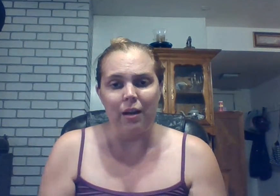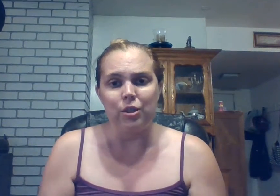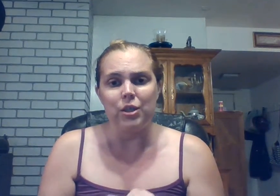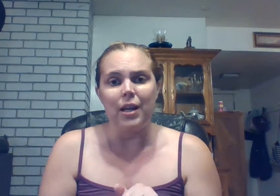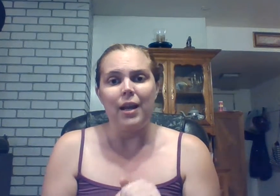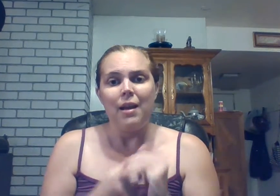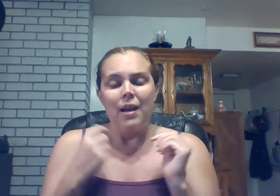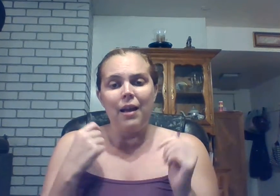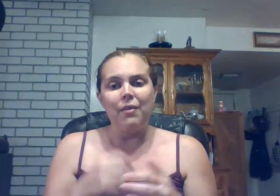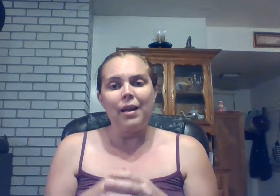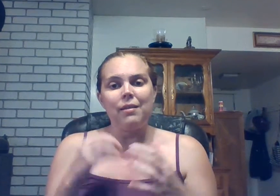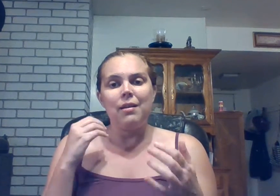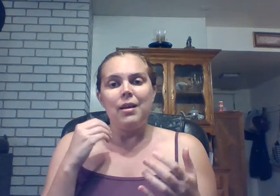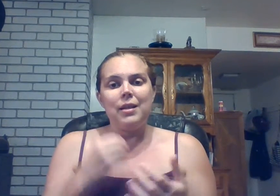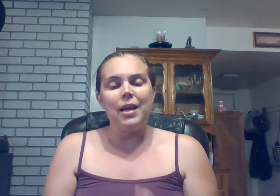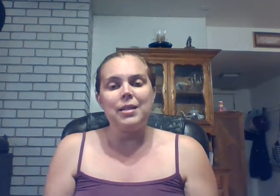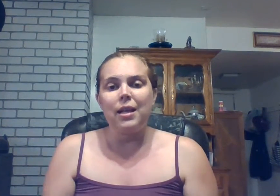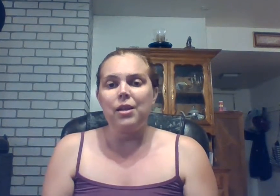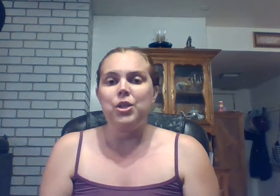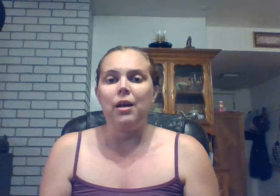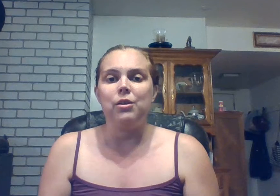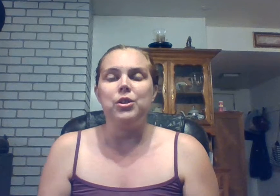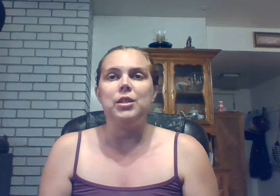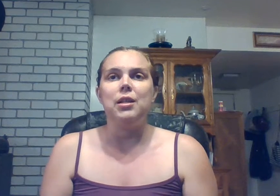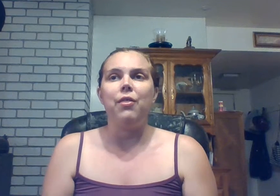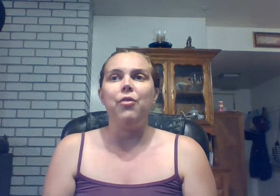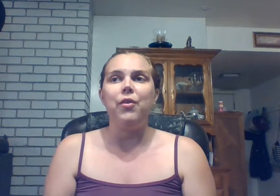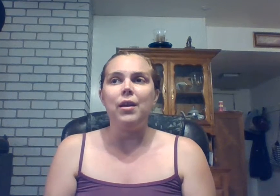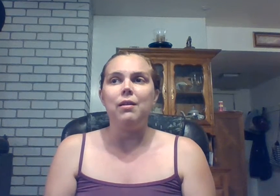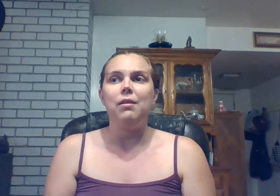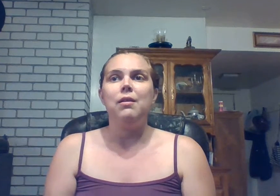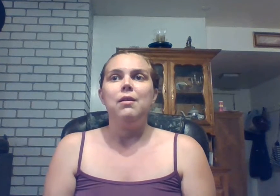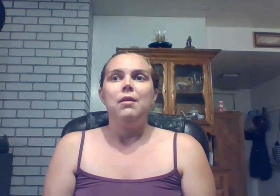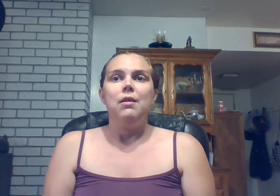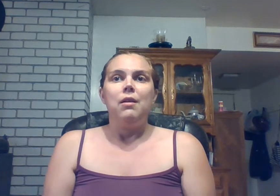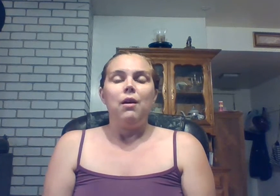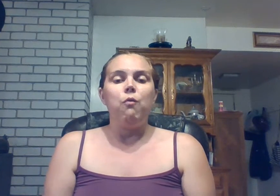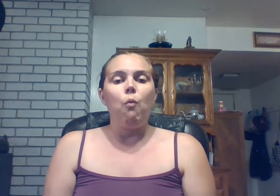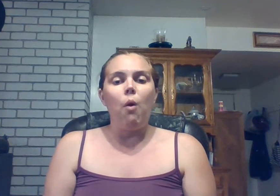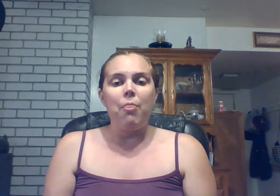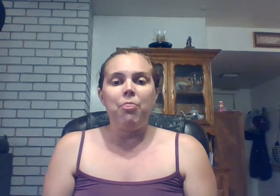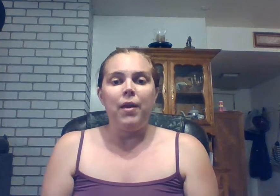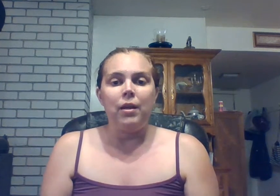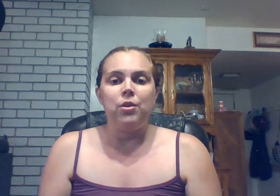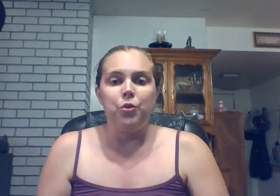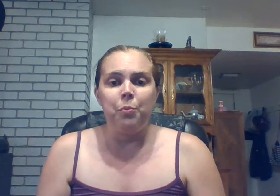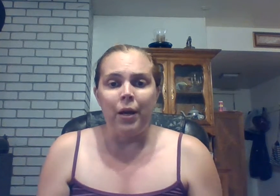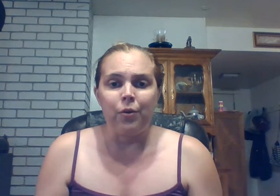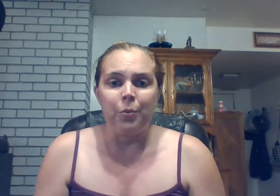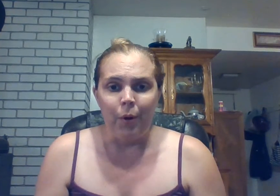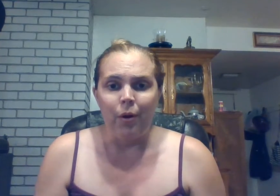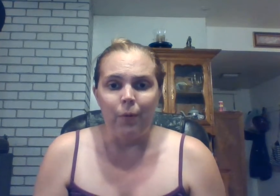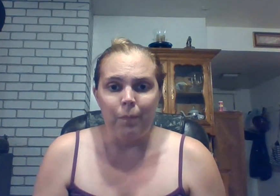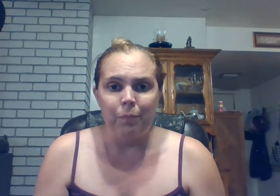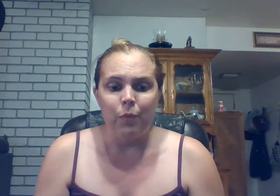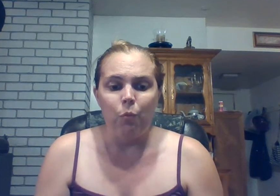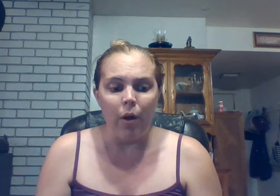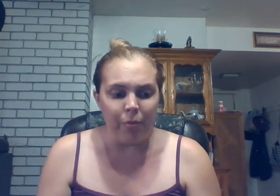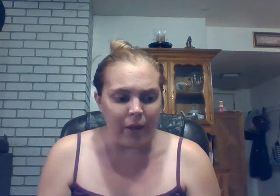challenge today and that's today's daily challenge is to think of one thing to do better tomorrow one